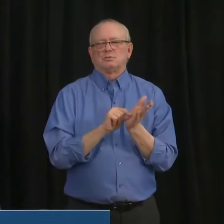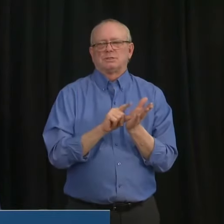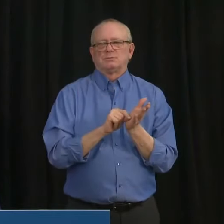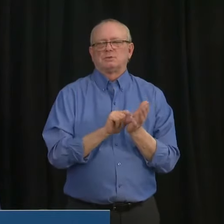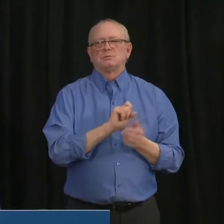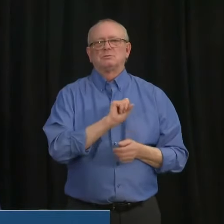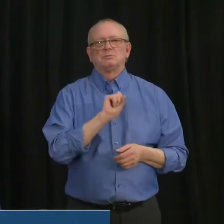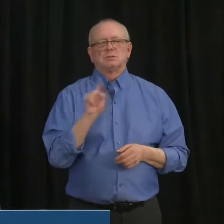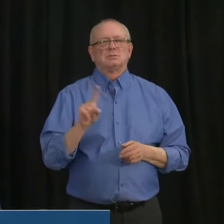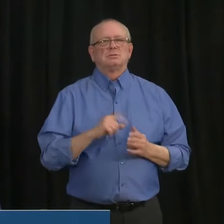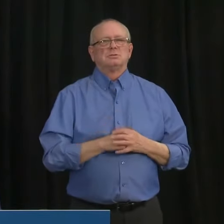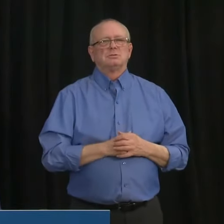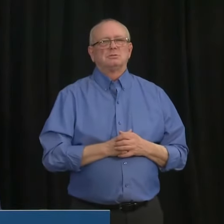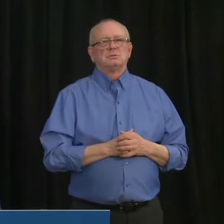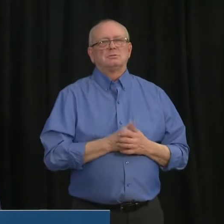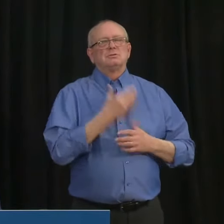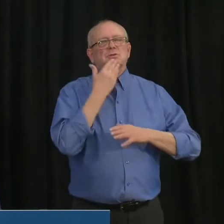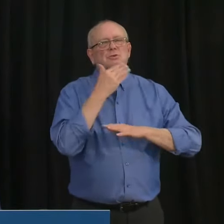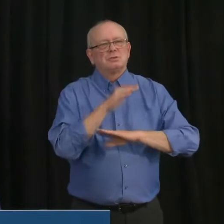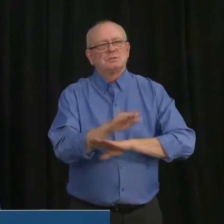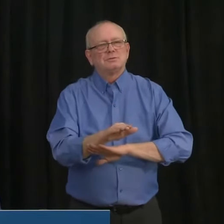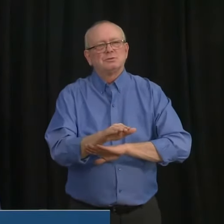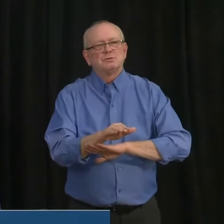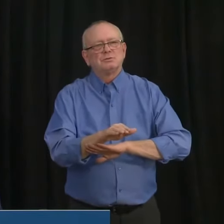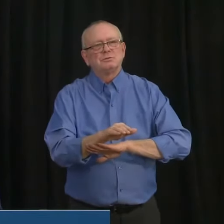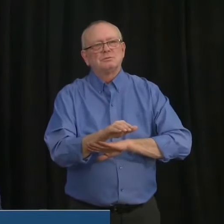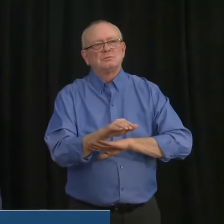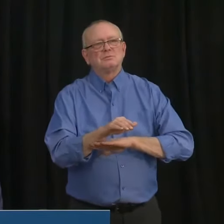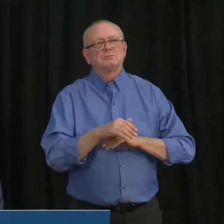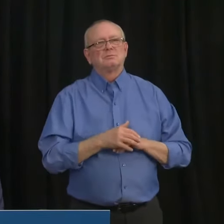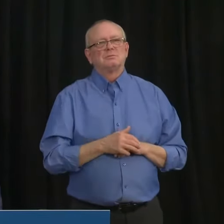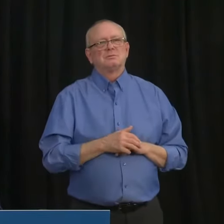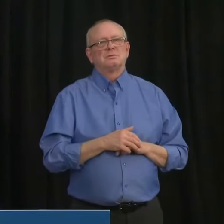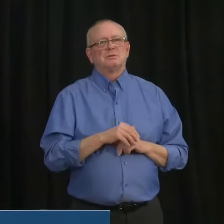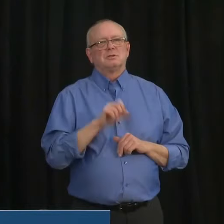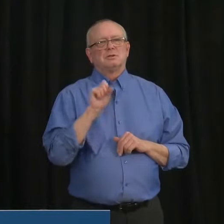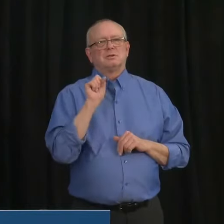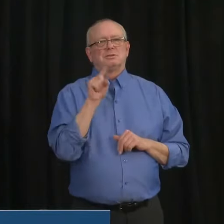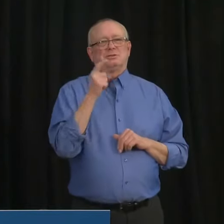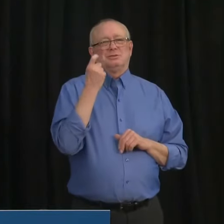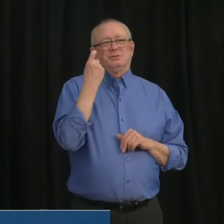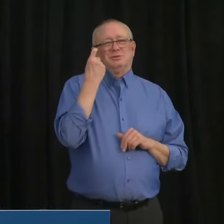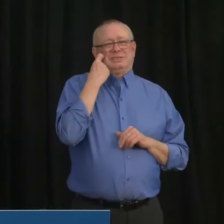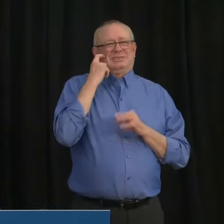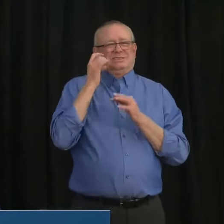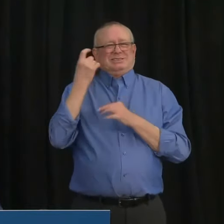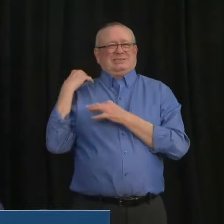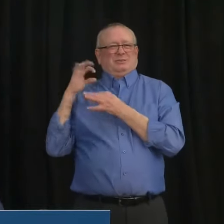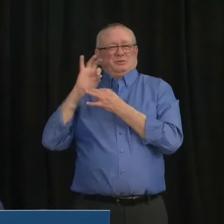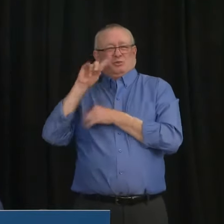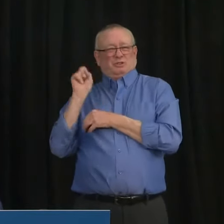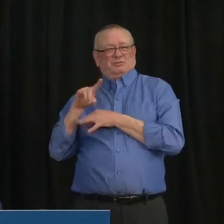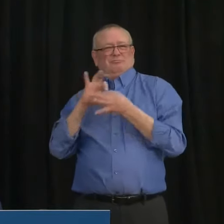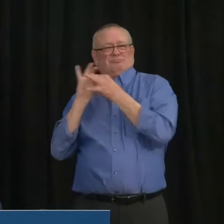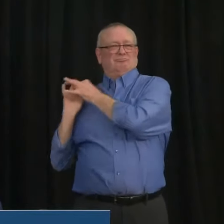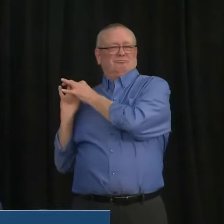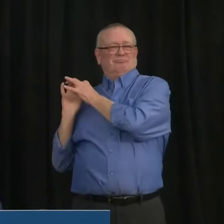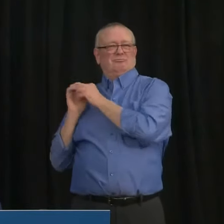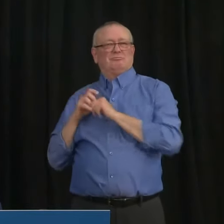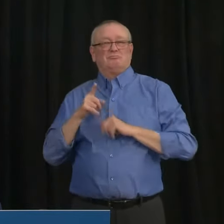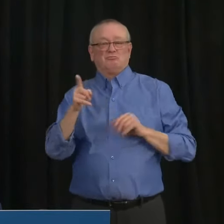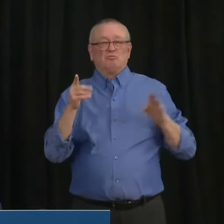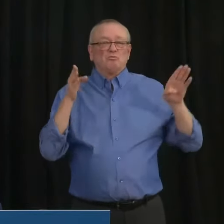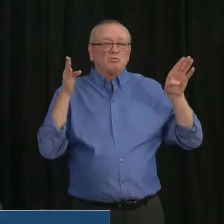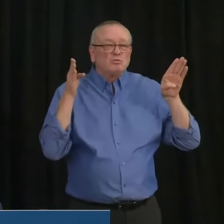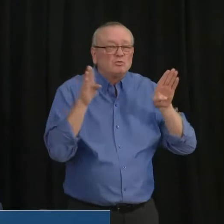afternoon. Uh, just a question for the Premier, following up on an earlier question. About lockdowns, because, uh, every time I